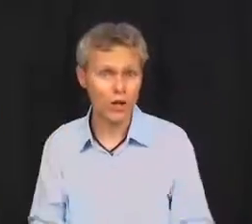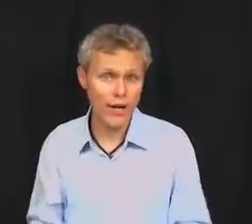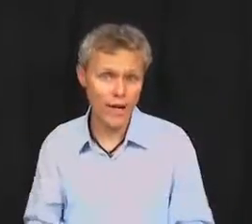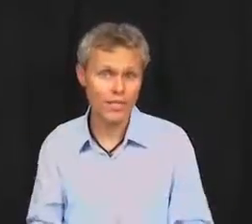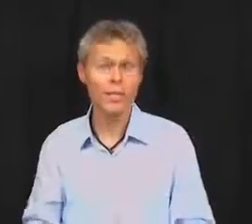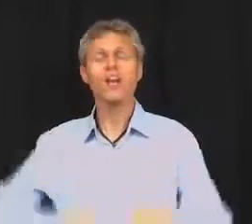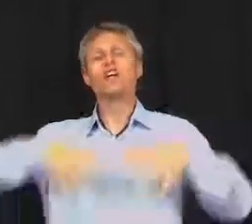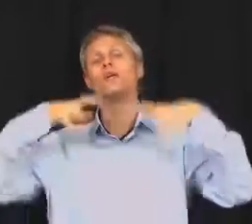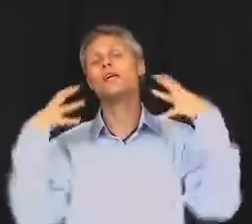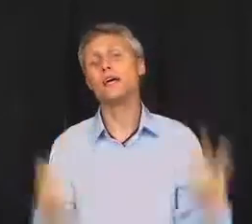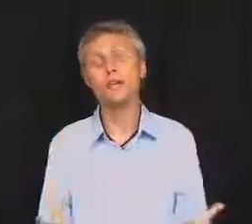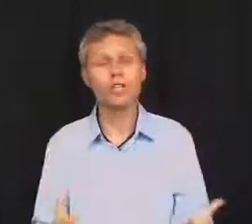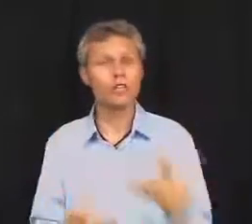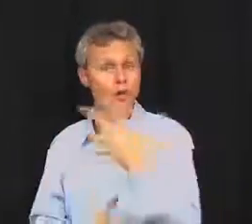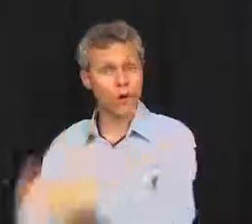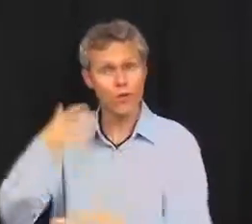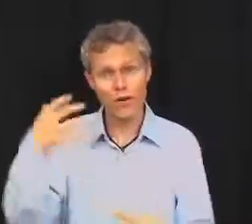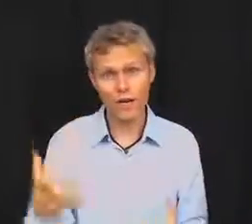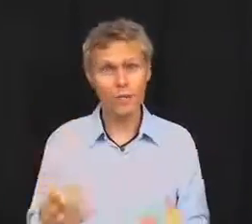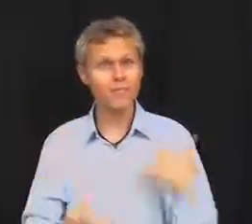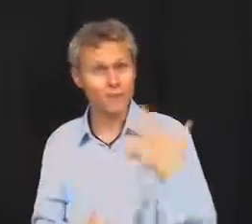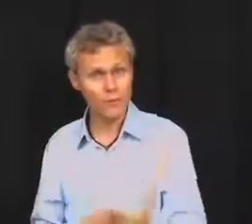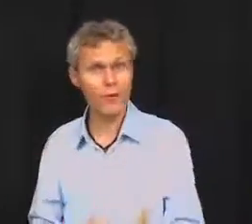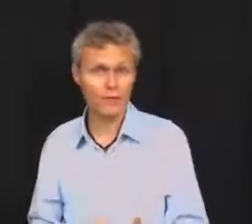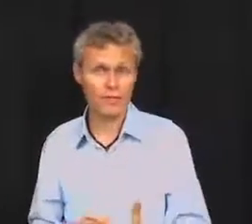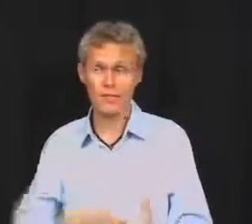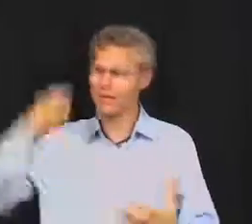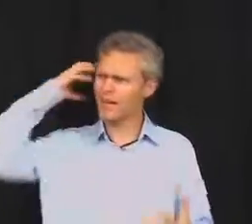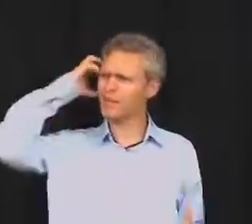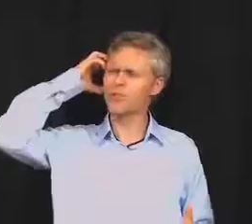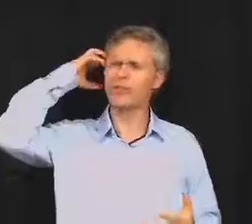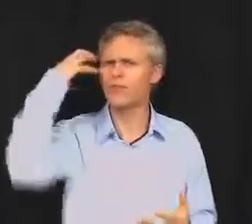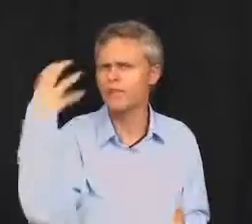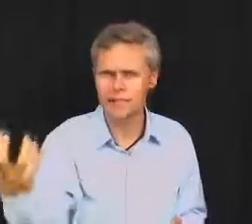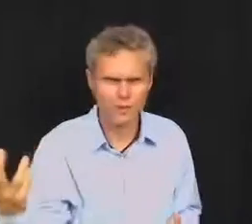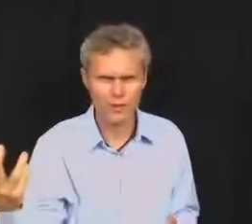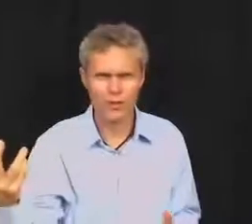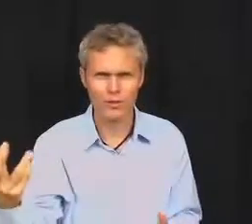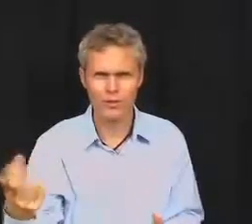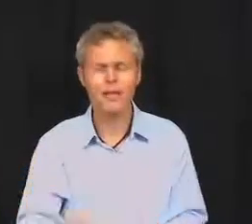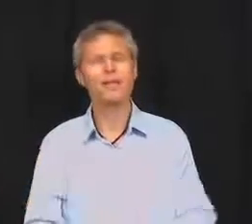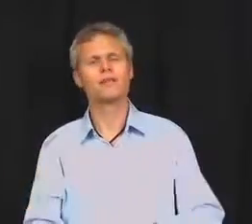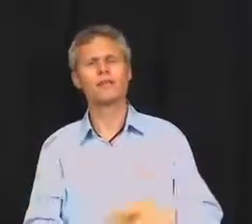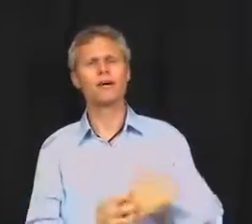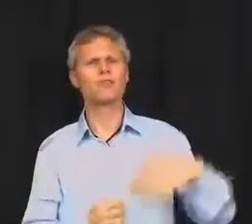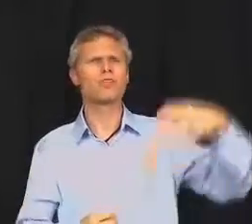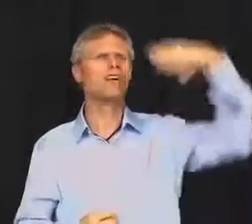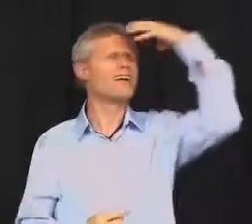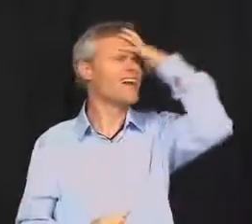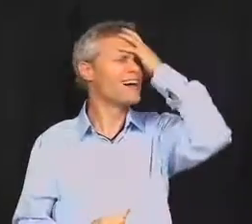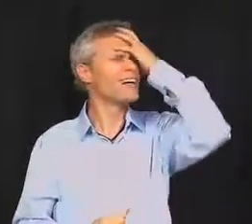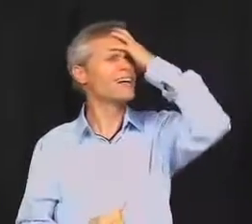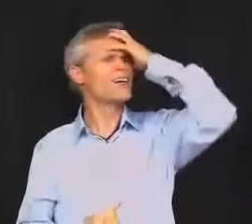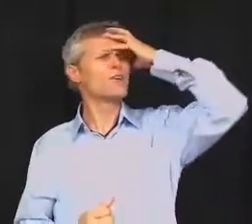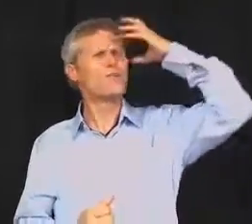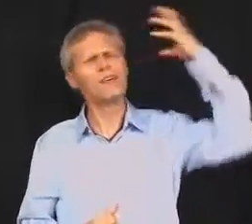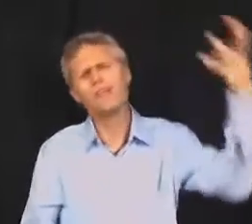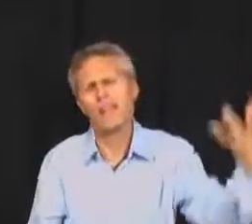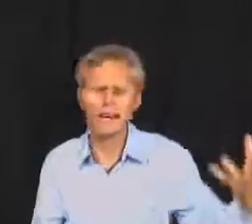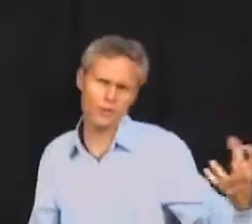strong habits. You need energy to overcome difficulties. Sometimes you're going to face difficulties. Sometimes you're not going to feel like